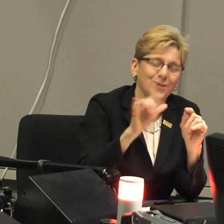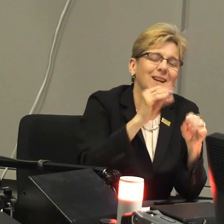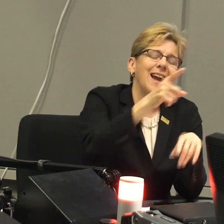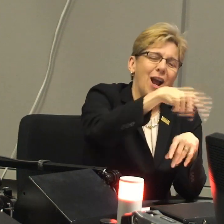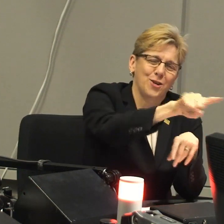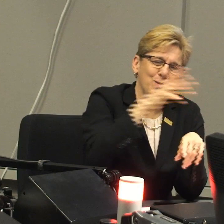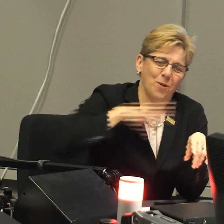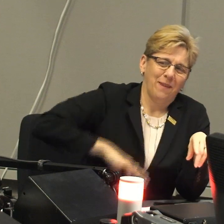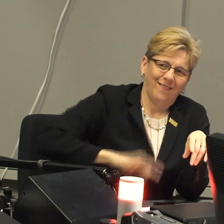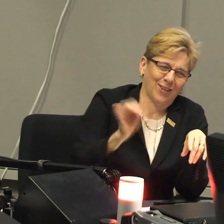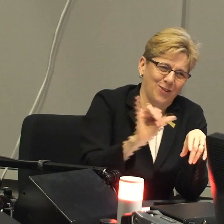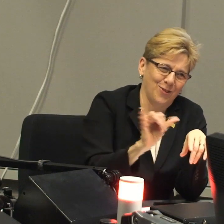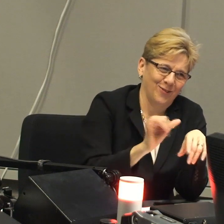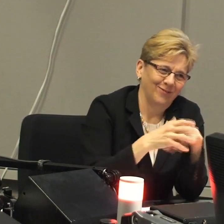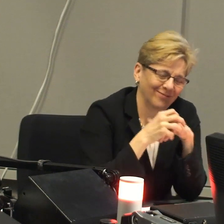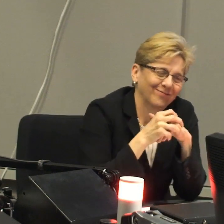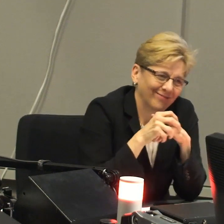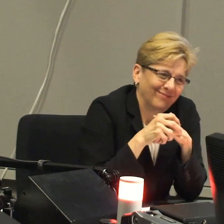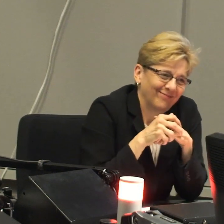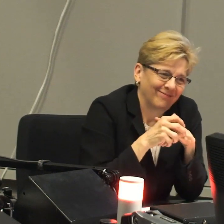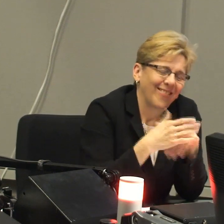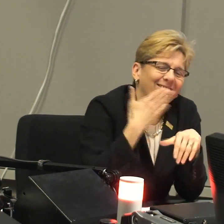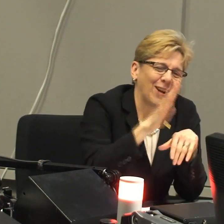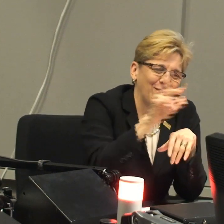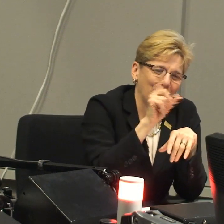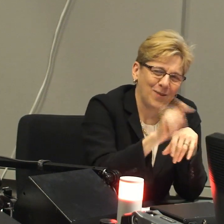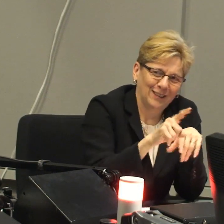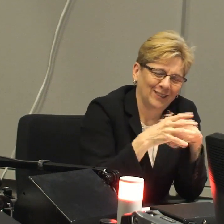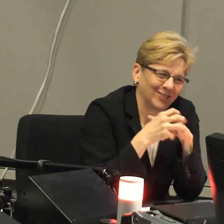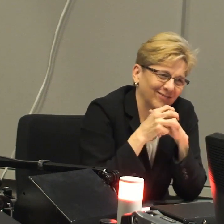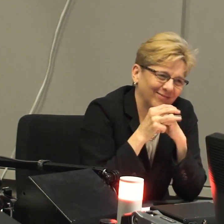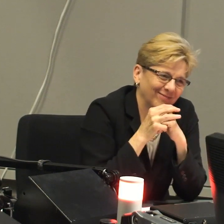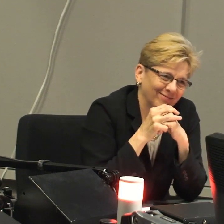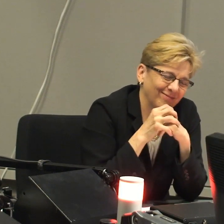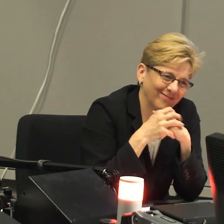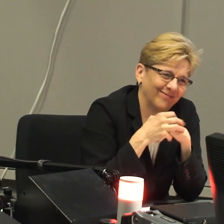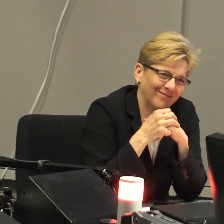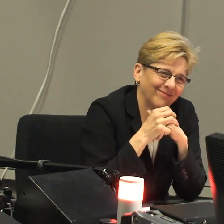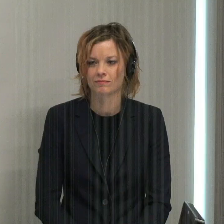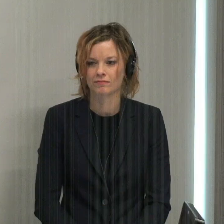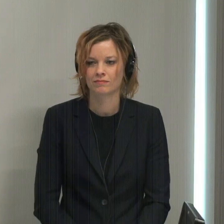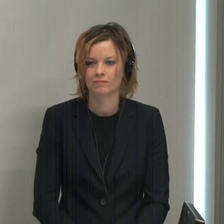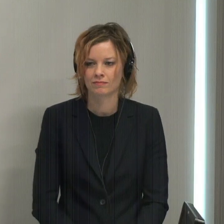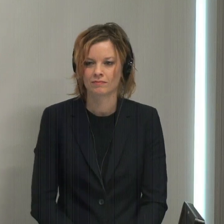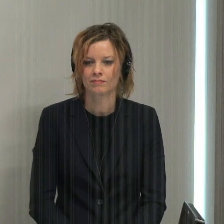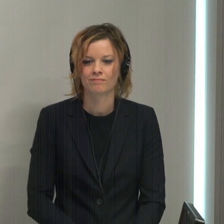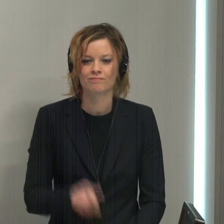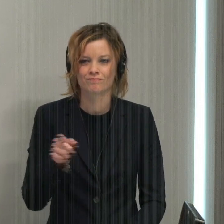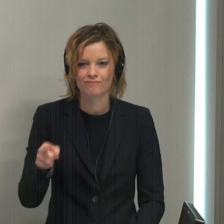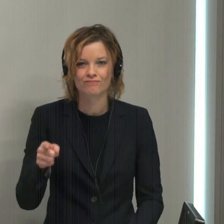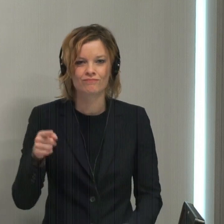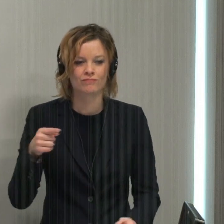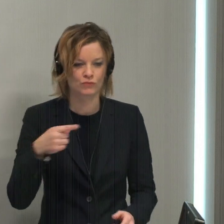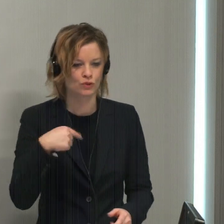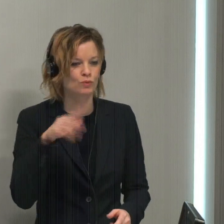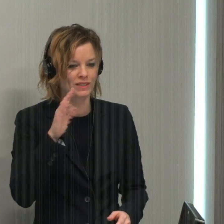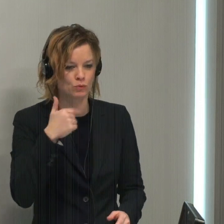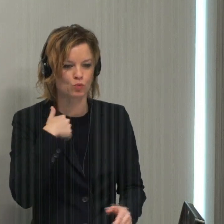benefit from their learning at Gallaudet, as you can benefit from them as well. But thank you for that question. We got